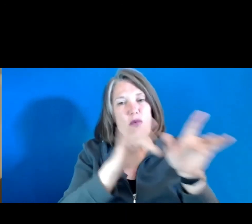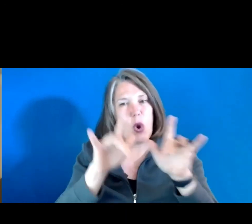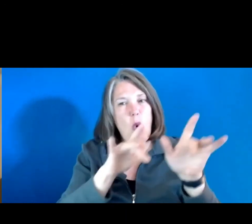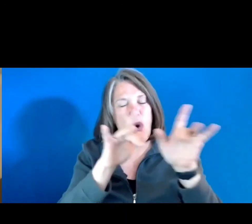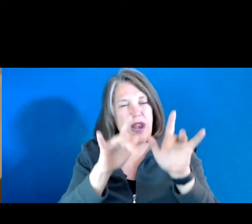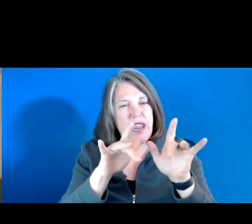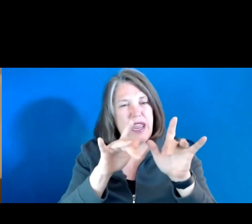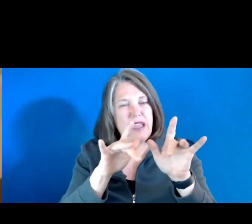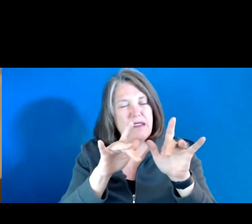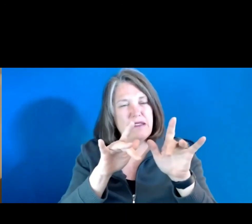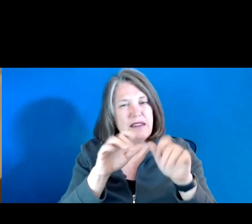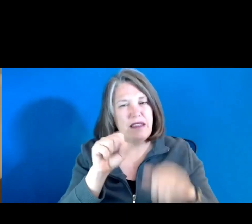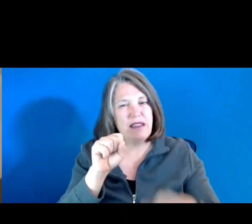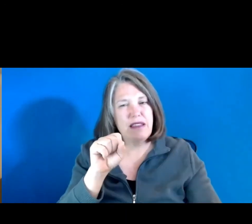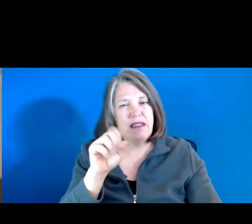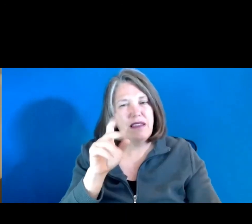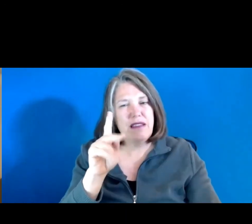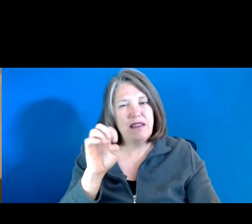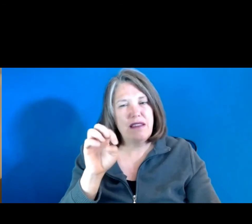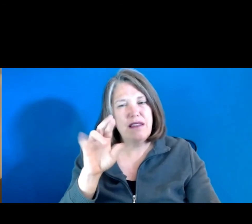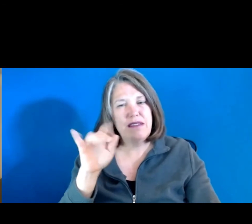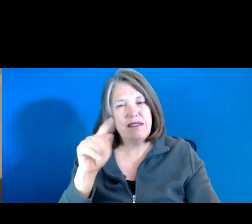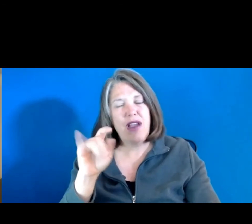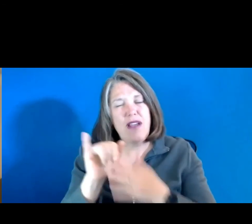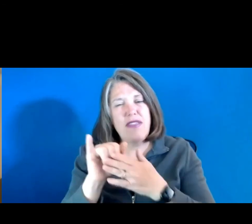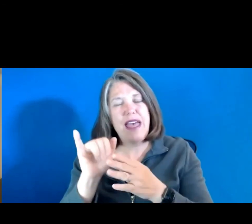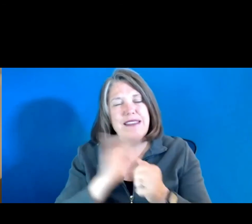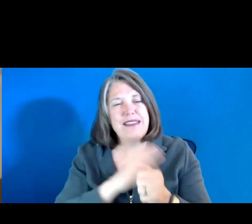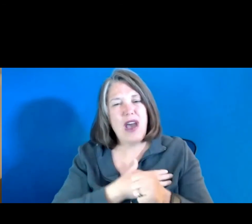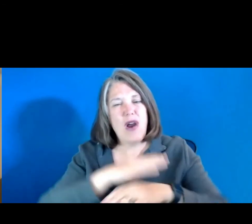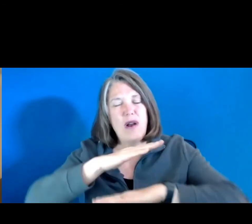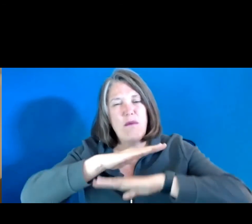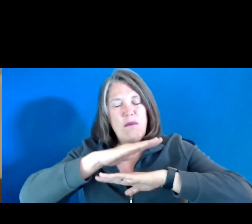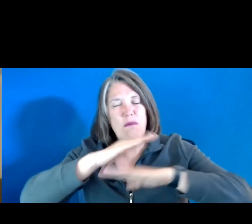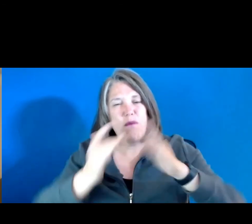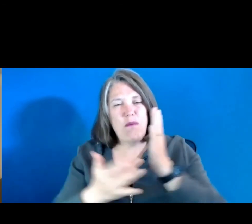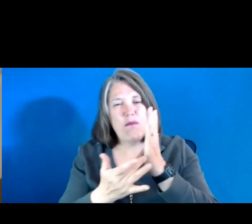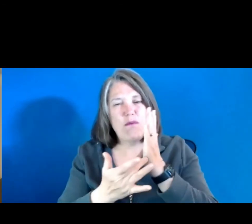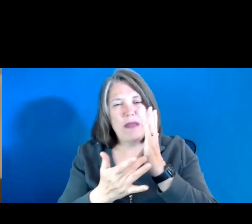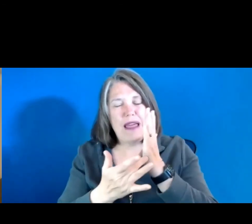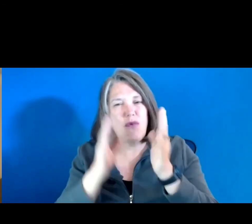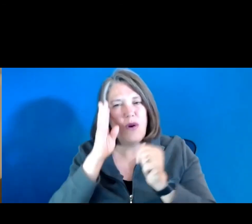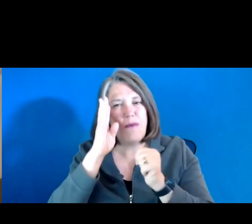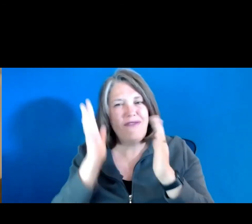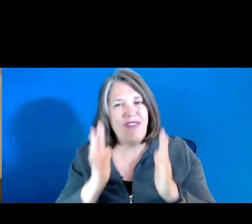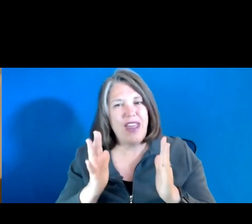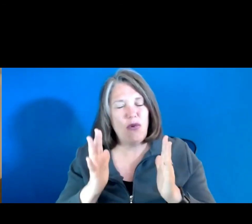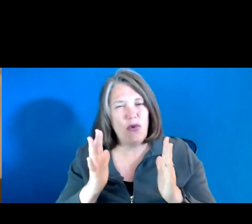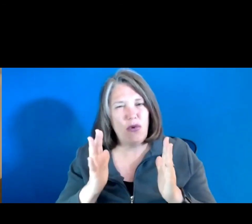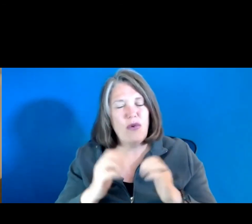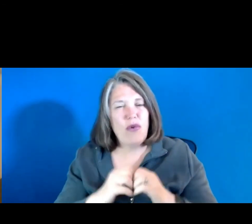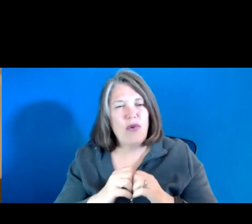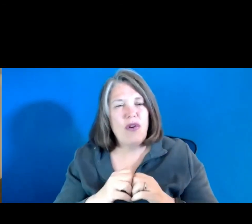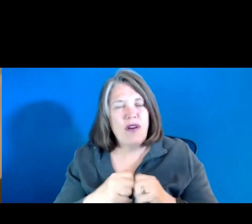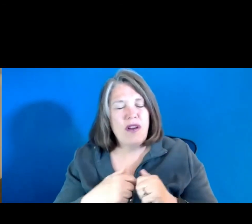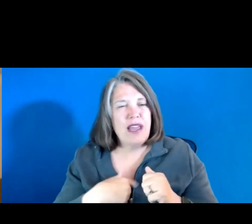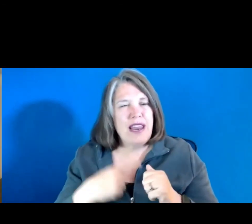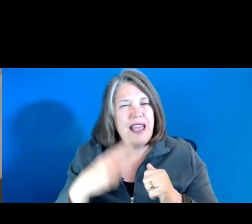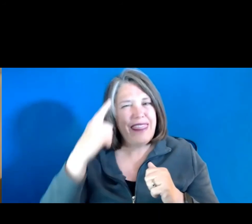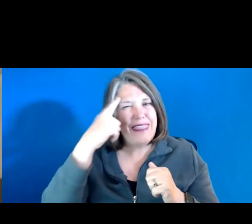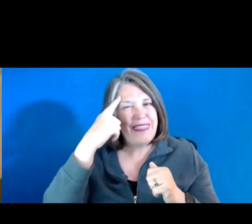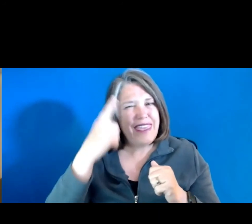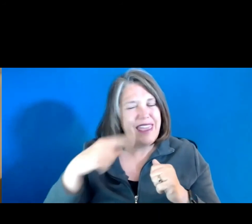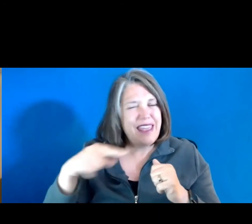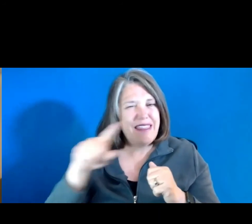Uh, Scarrett is going, uh, Scarrett is the, is our platform inventor. Uh, and I think there